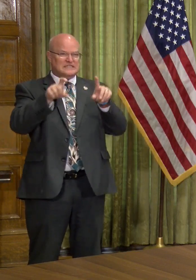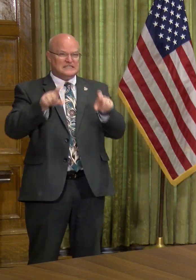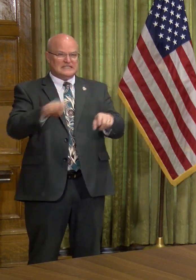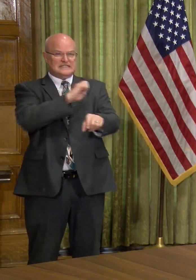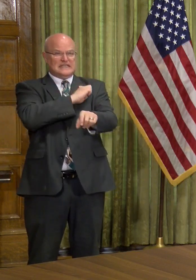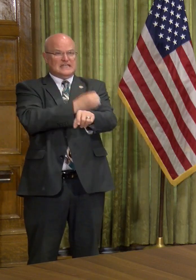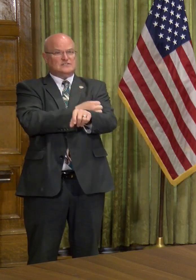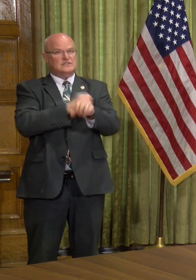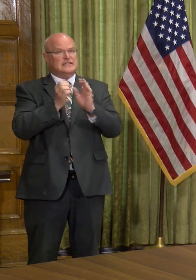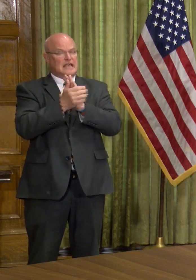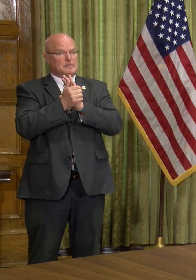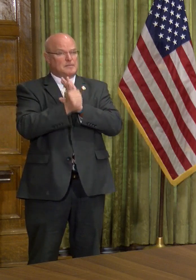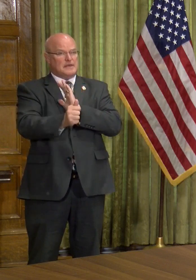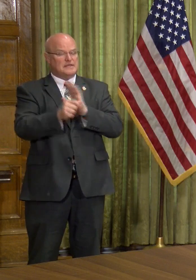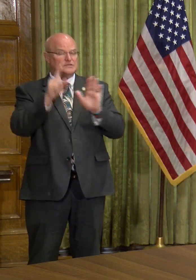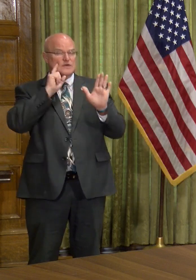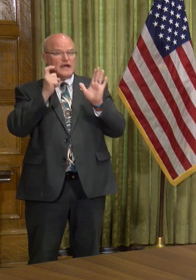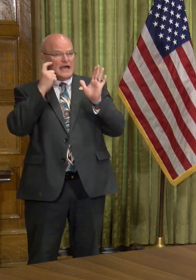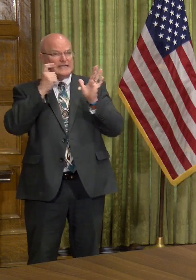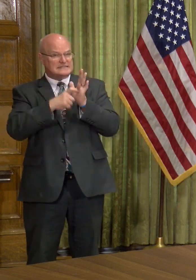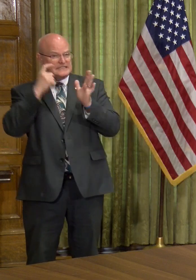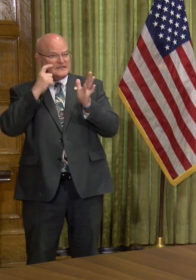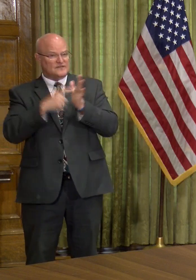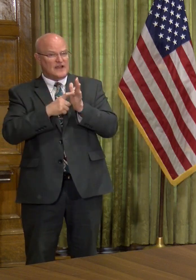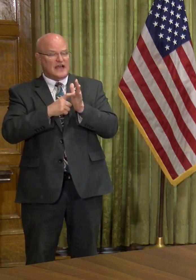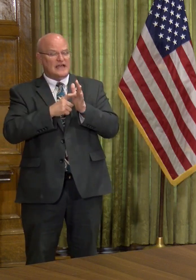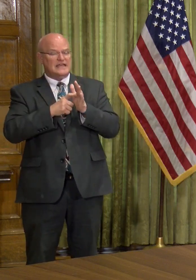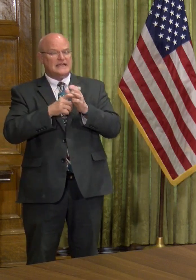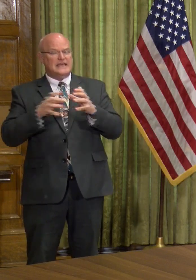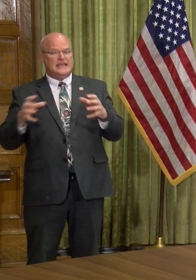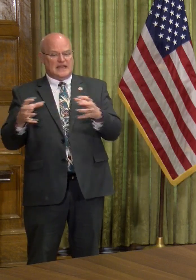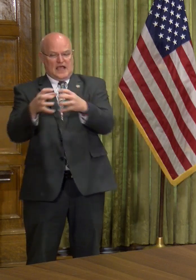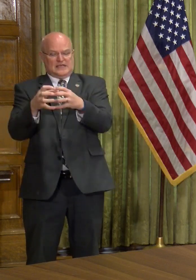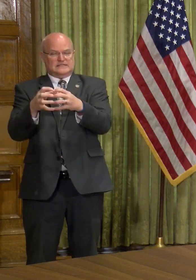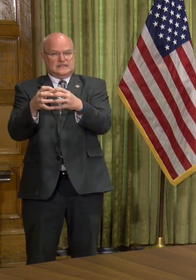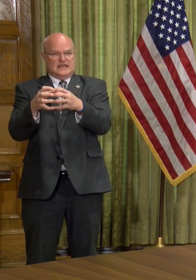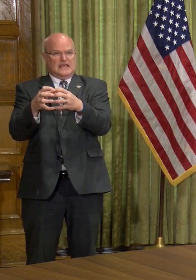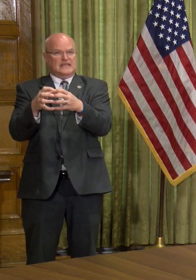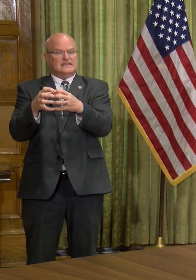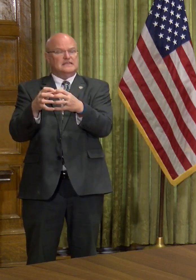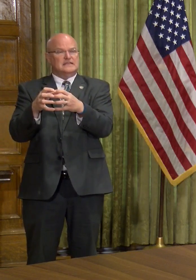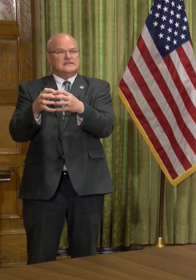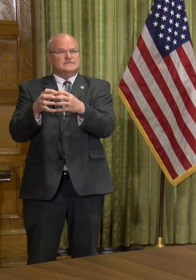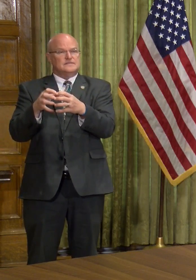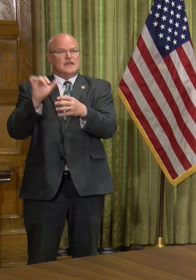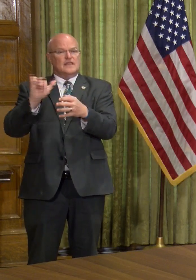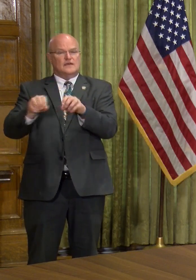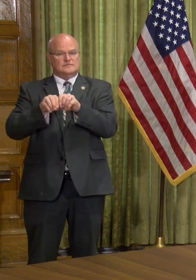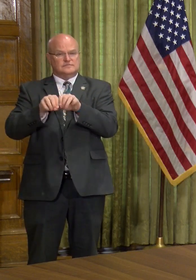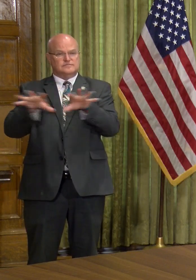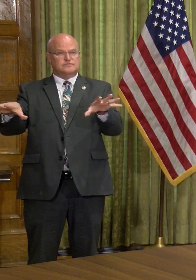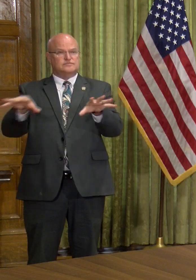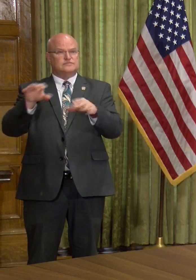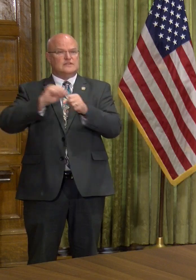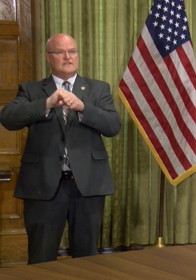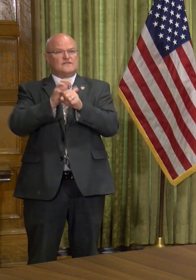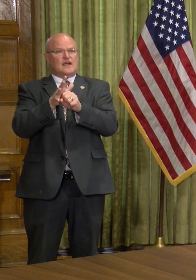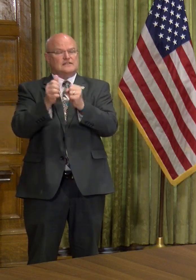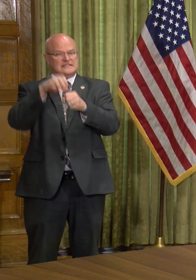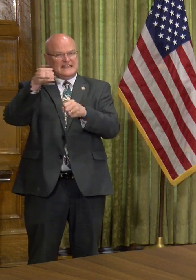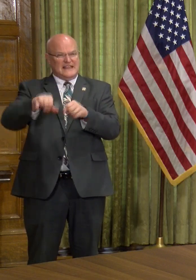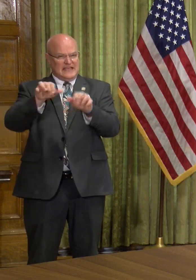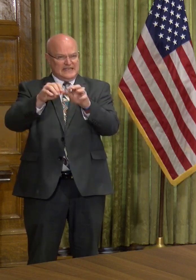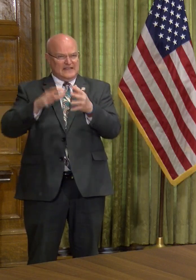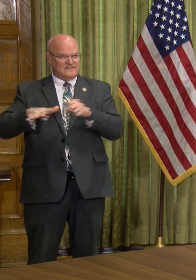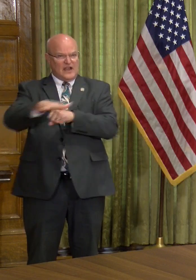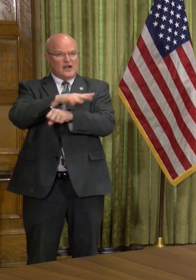and capability to identify and isolate the breakout of the virus within that